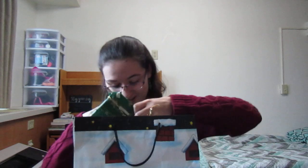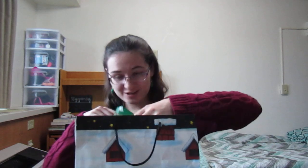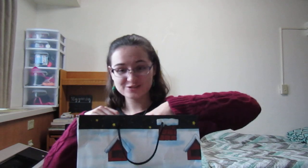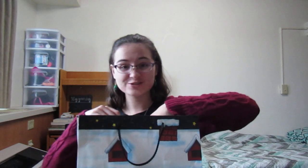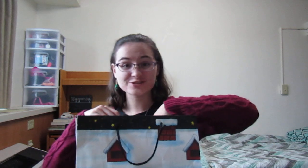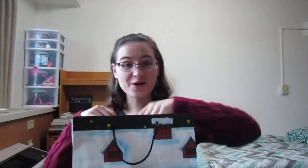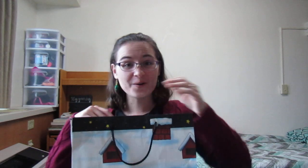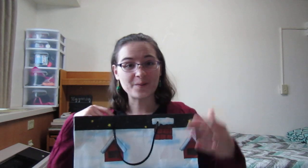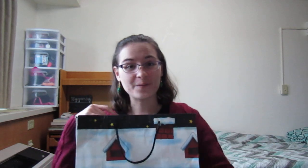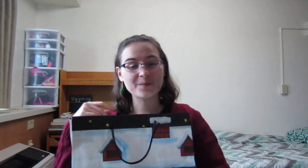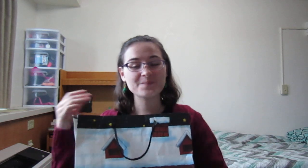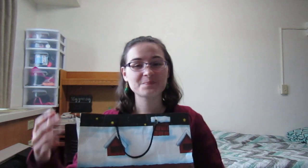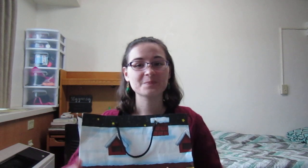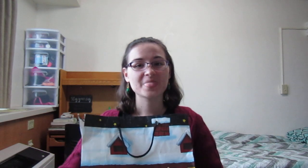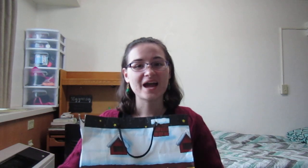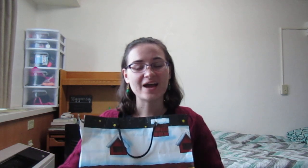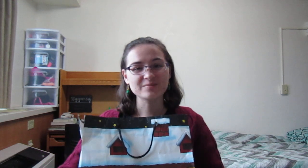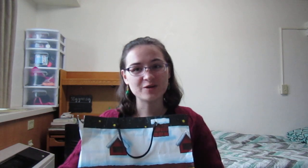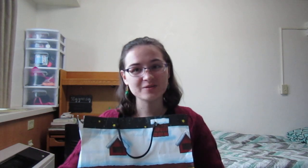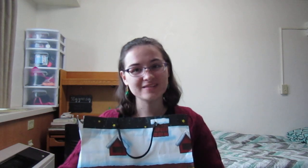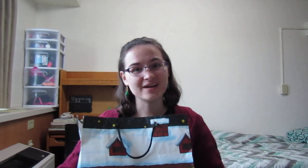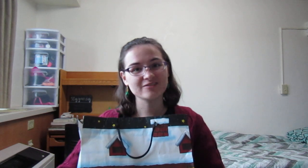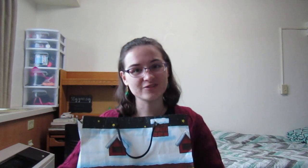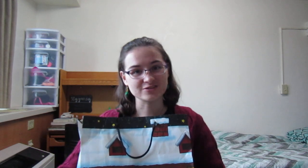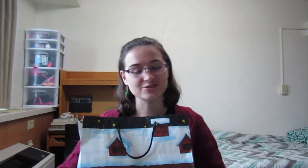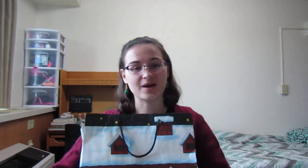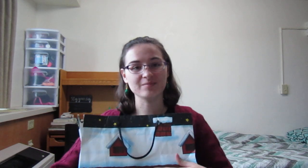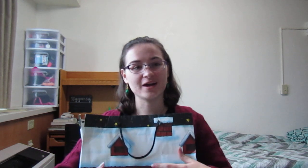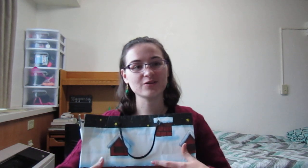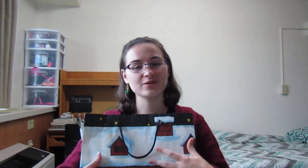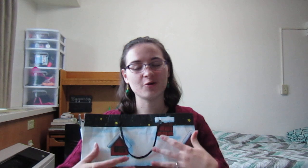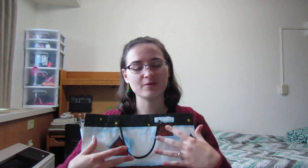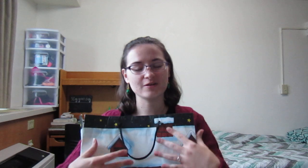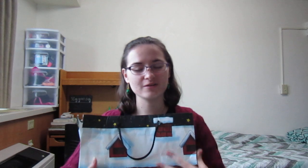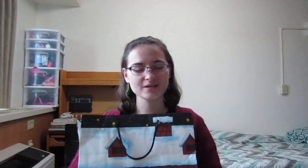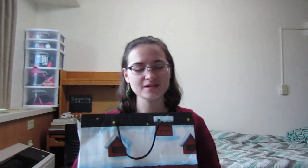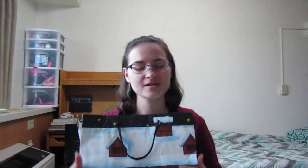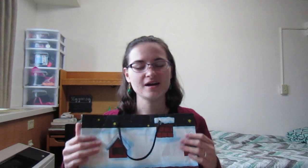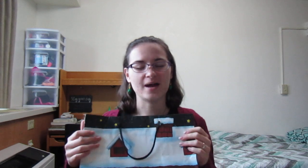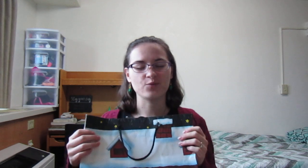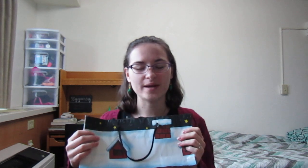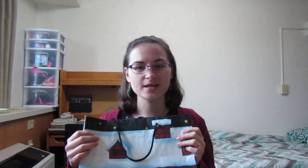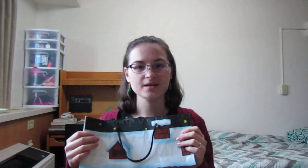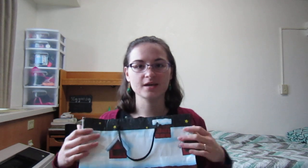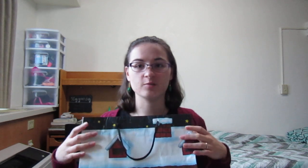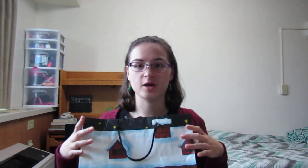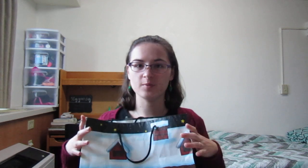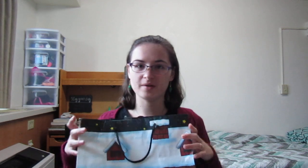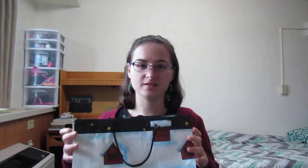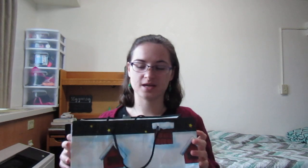Um, so, I will be opening that on the 1st, so I'm not going to open it fully. I'm waiting. It will be open by the time